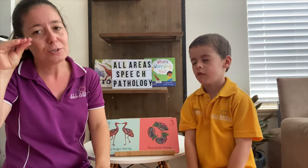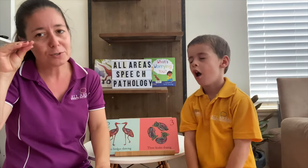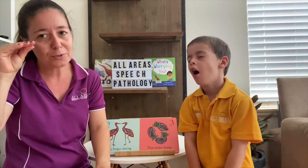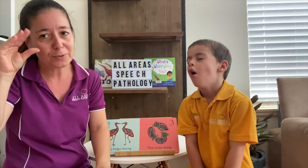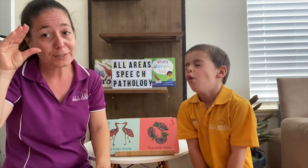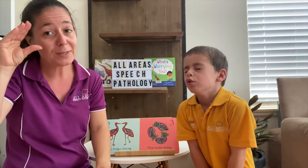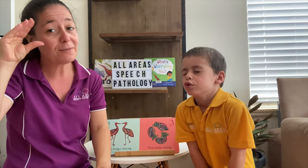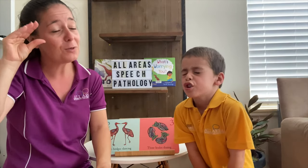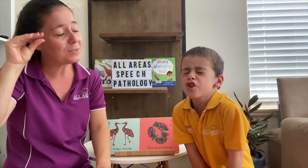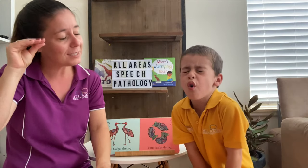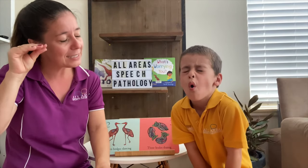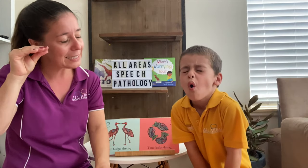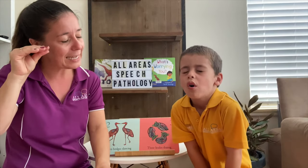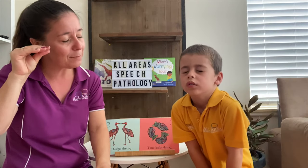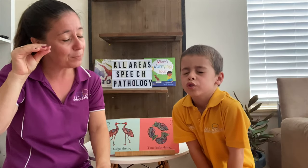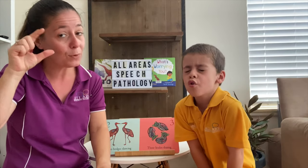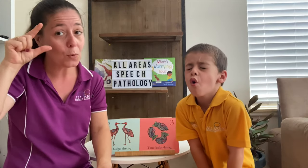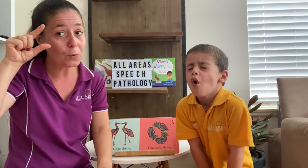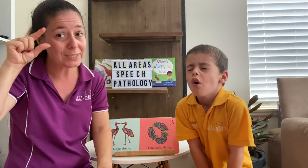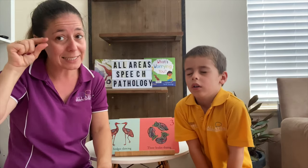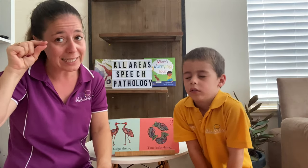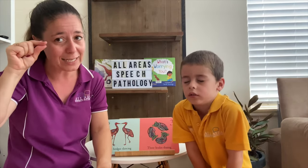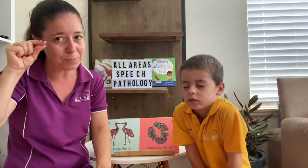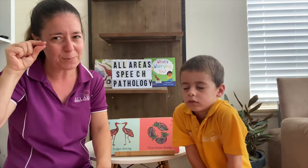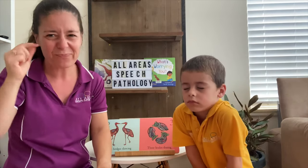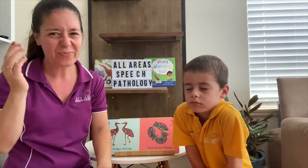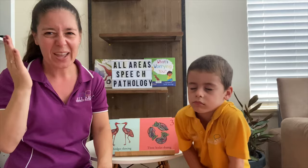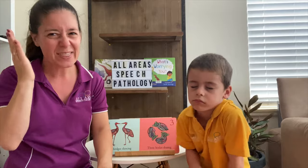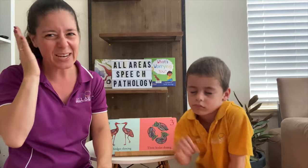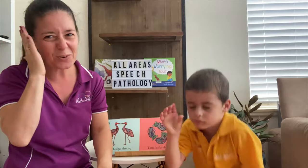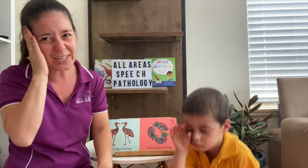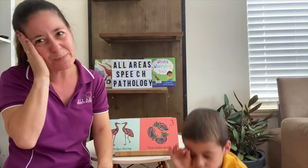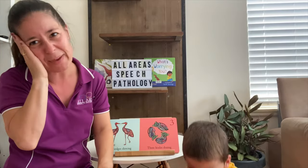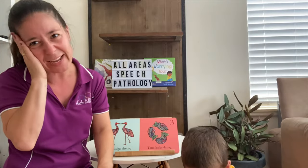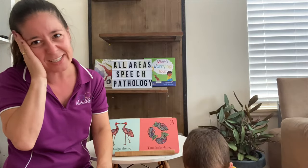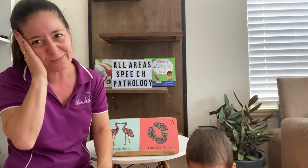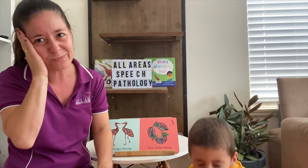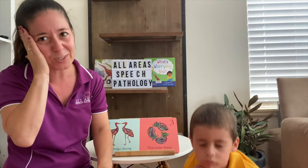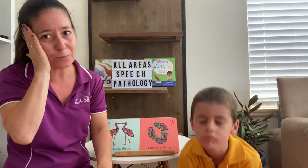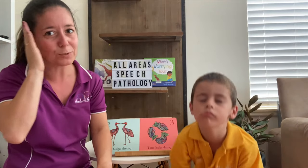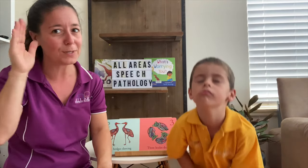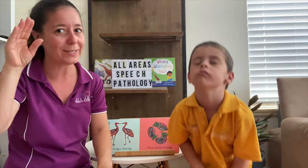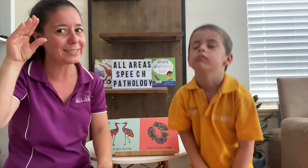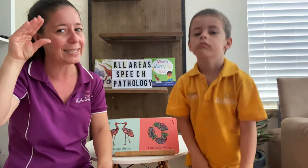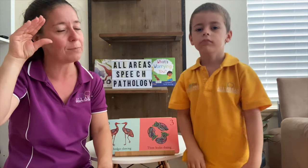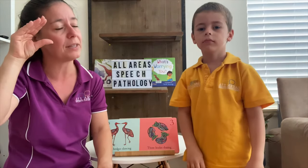So they're going to sleep or sleep. They're not in a bed, so we'll sign sleep like this.